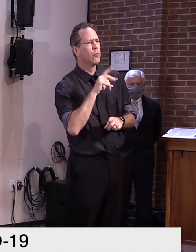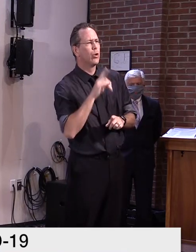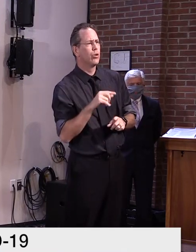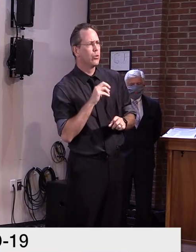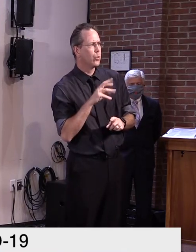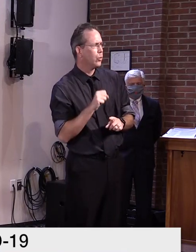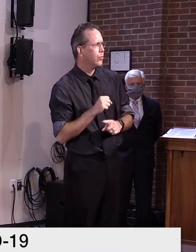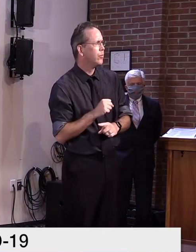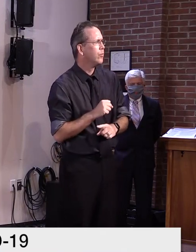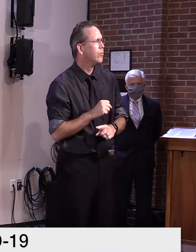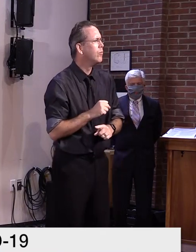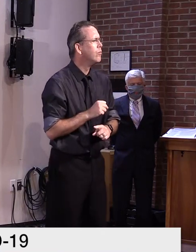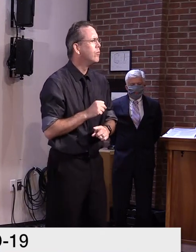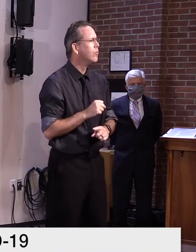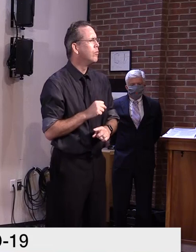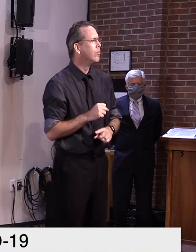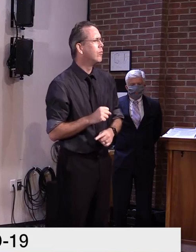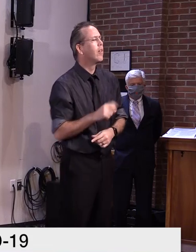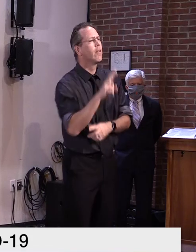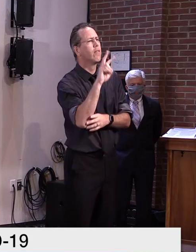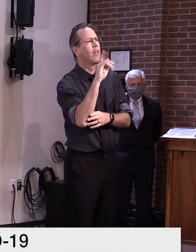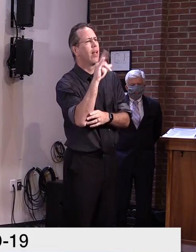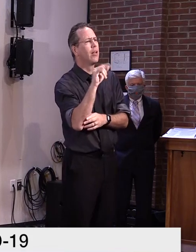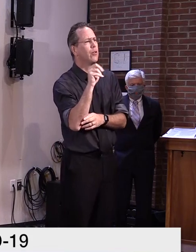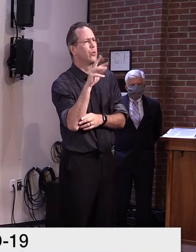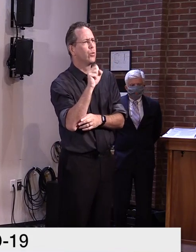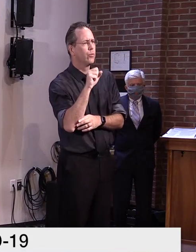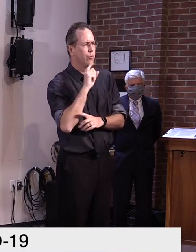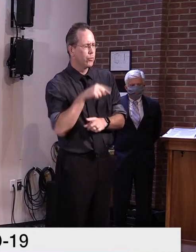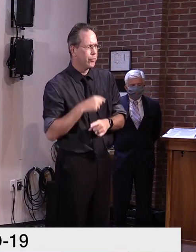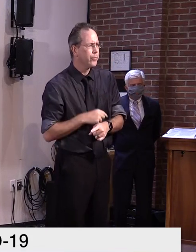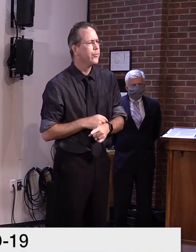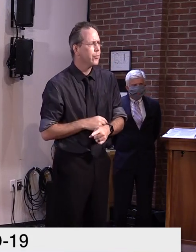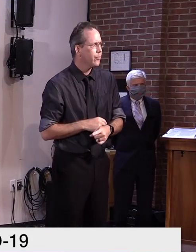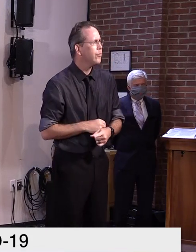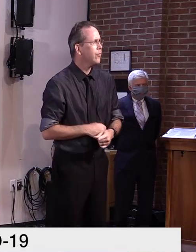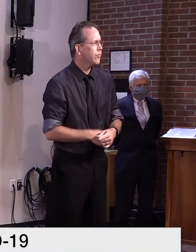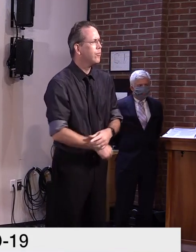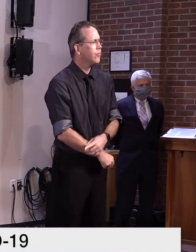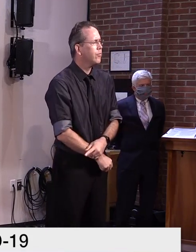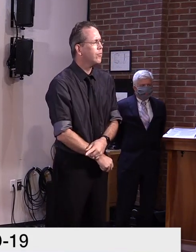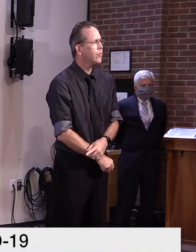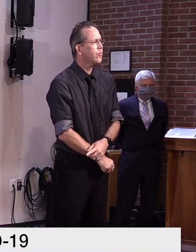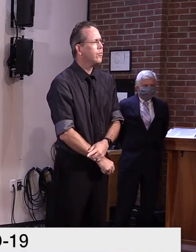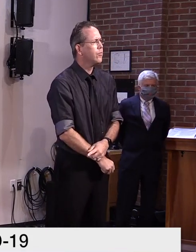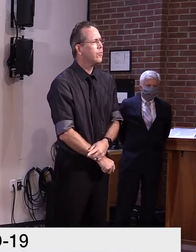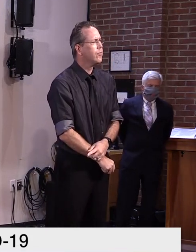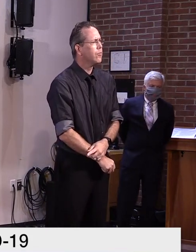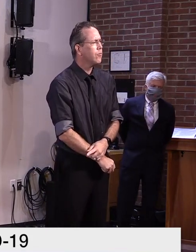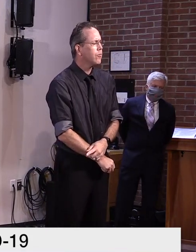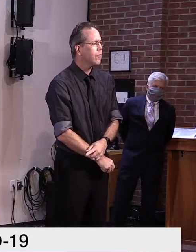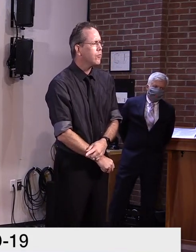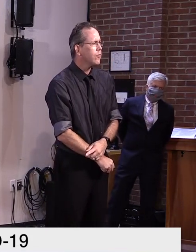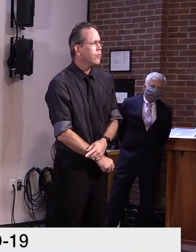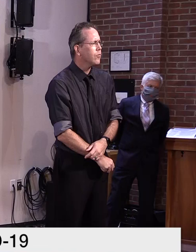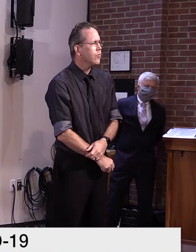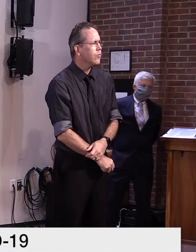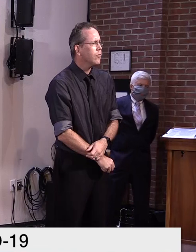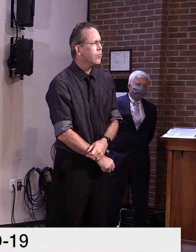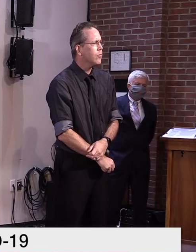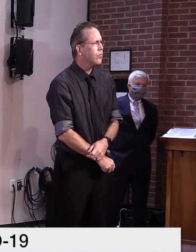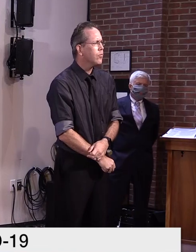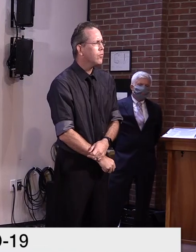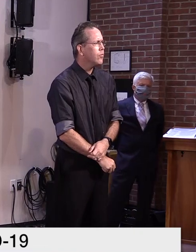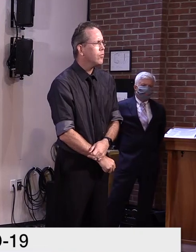but some are constant like, uh, or consistent like mandatory masks and hybrid learning. Is there research being conducted at the state